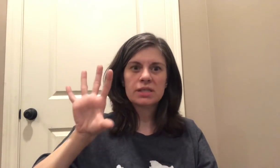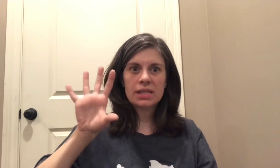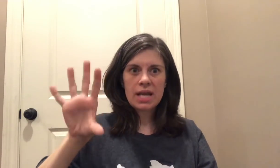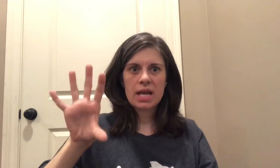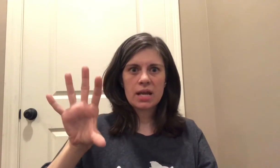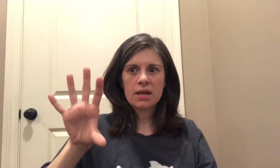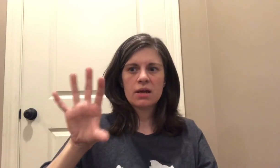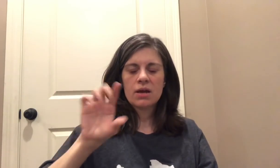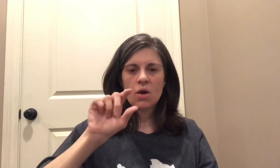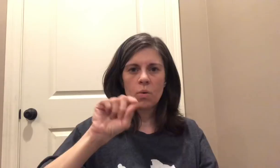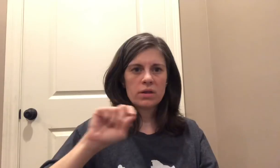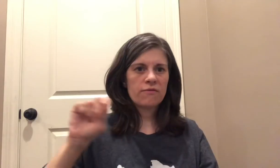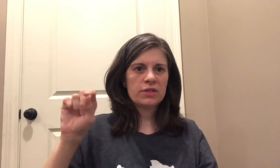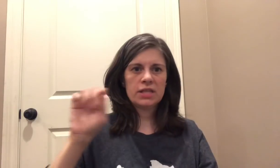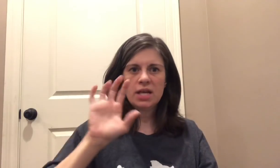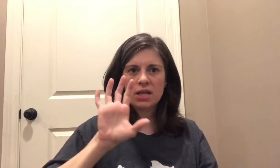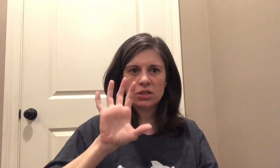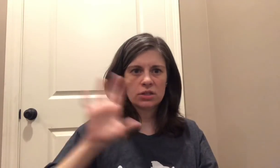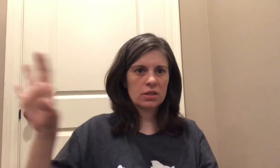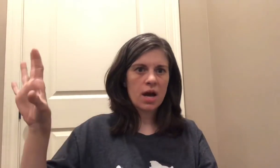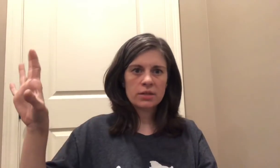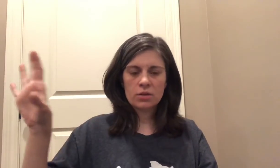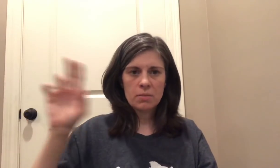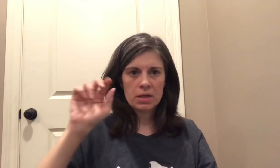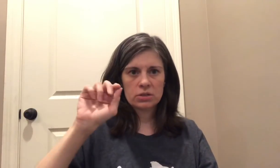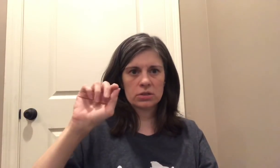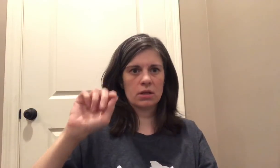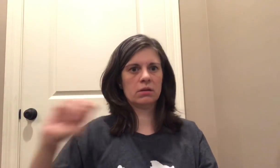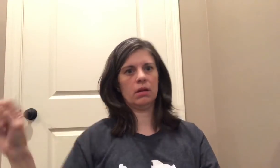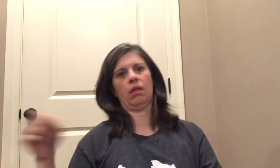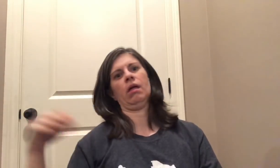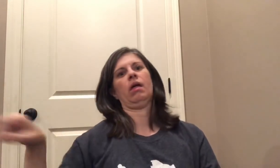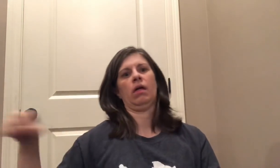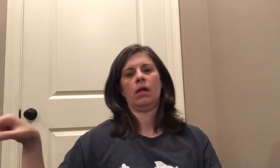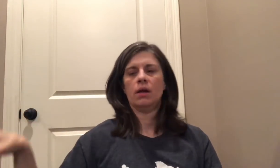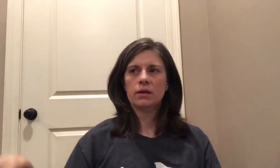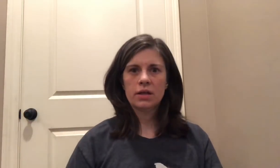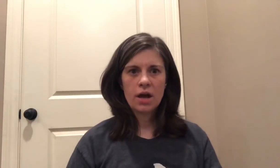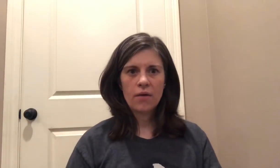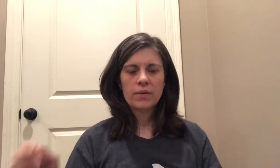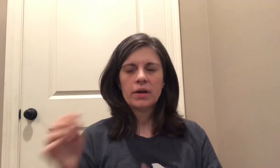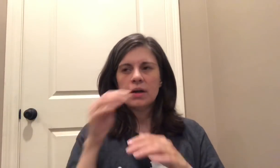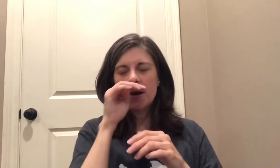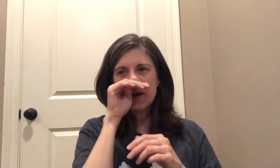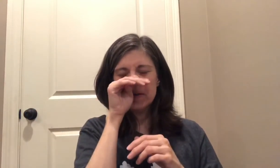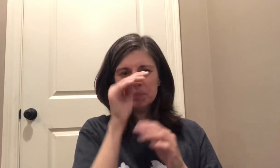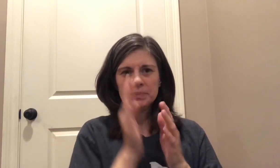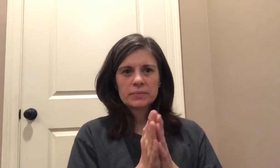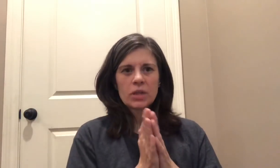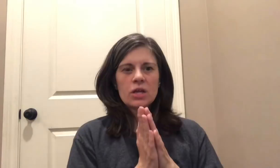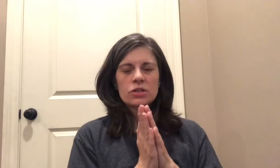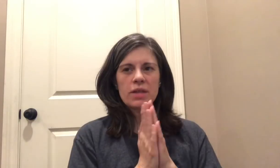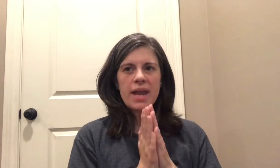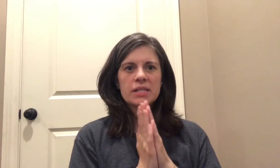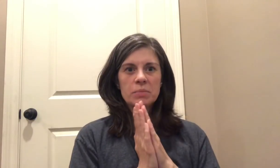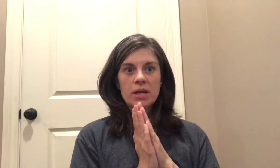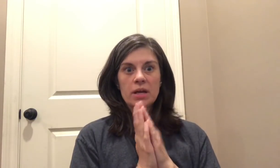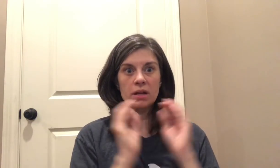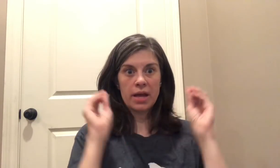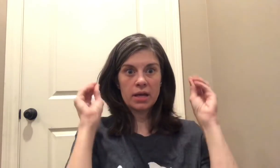see where the fatigue just got to I mean it's just like you know um so that has been like